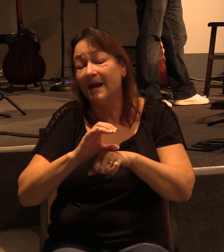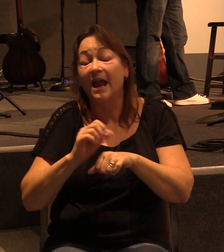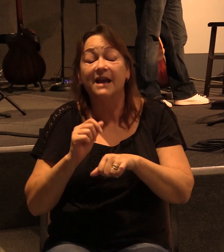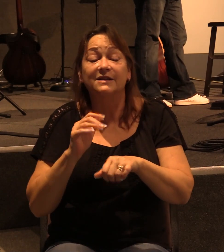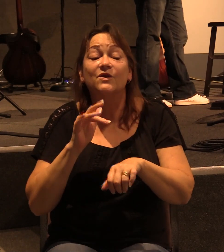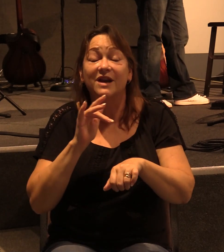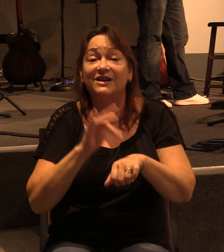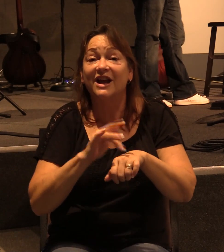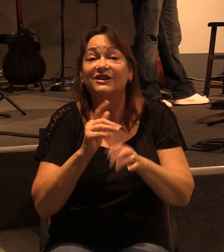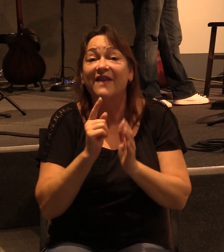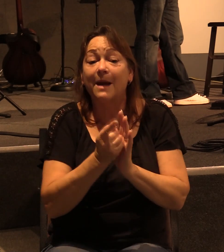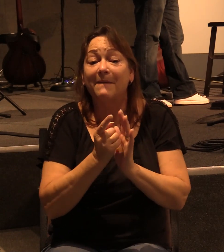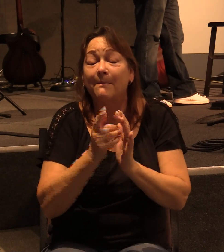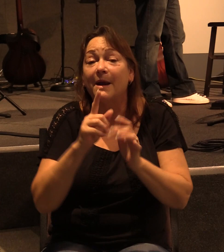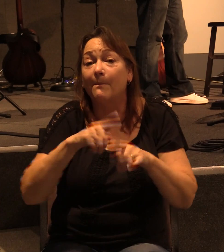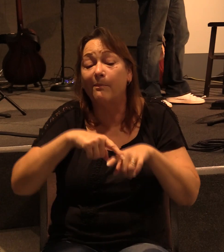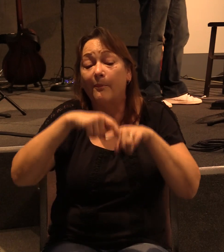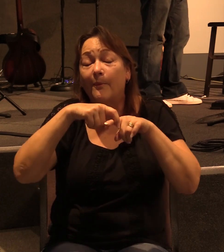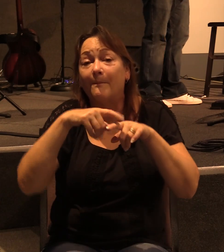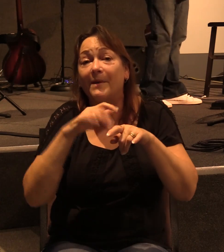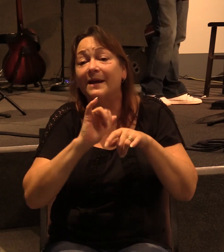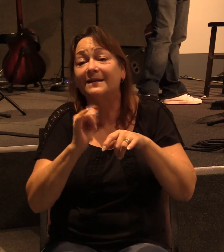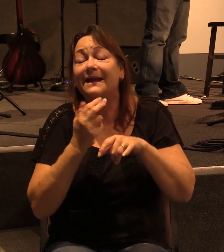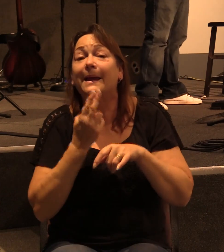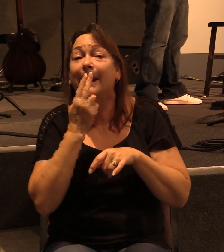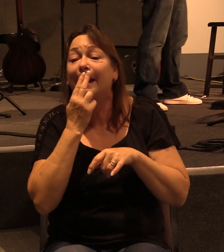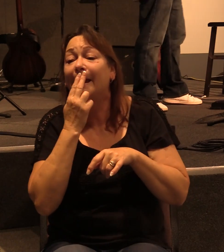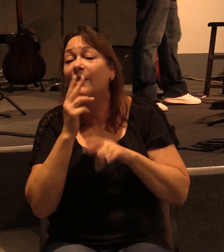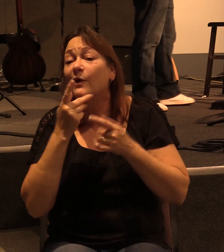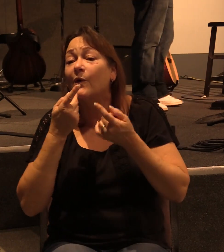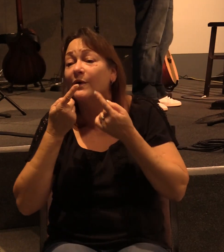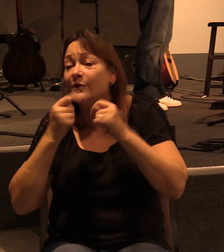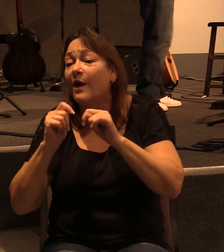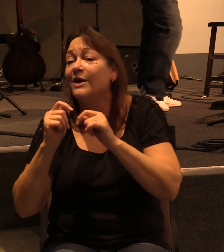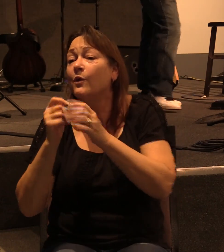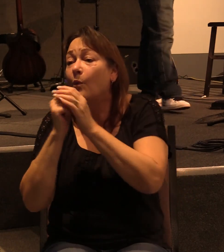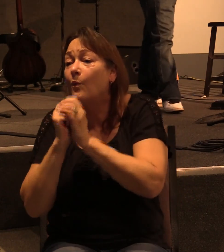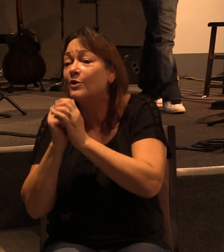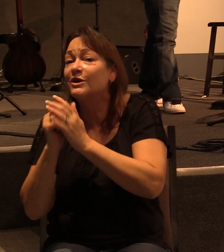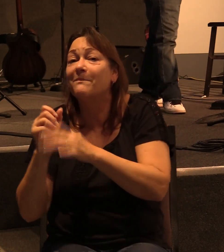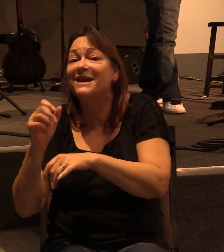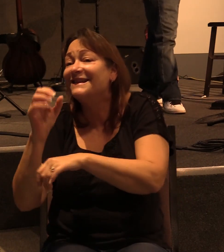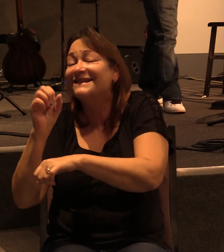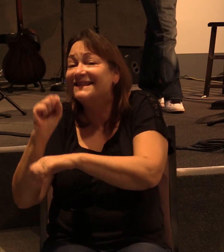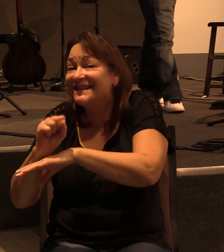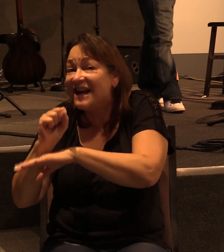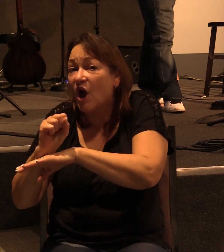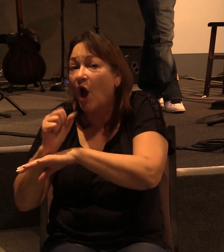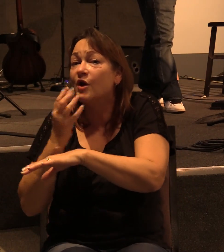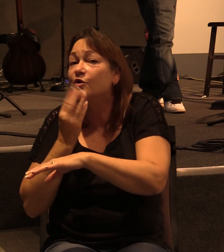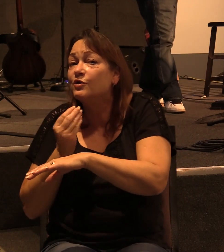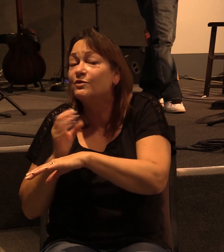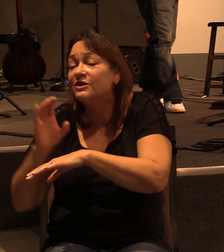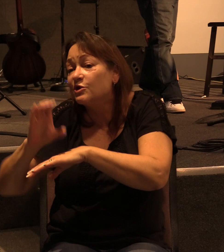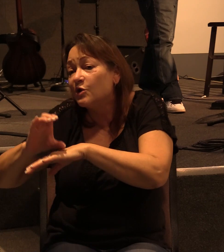on that in a minute, but this would be like Hitler trying to go and worship in a synagogue. Okay? I mean, Christians